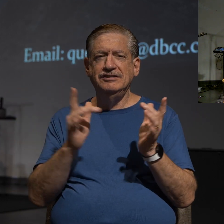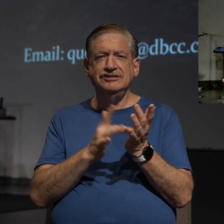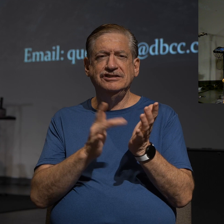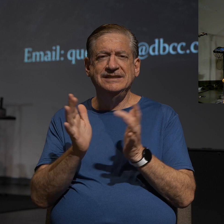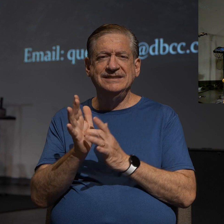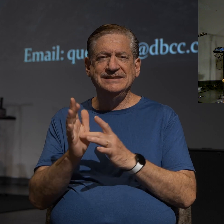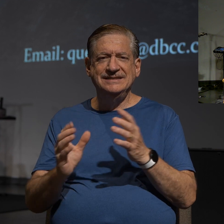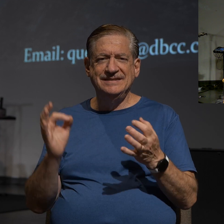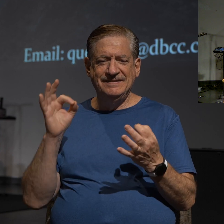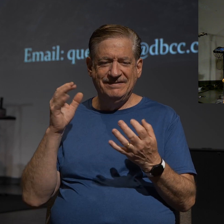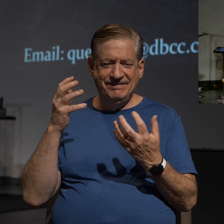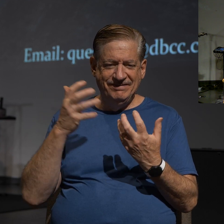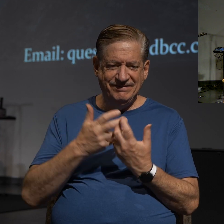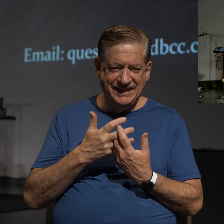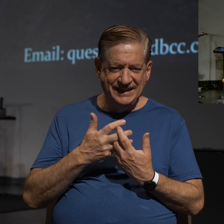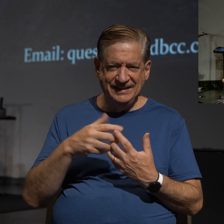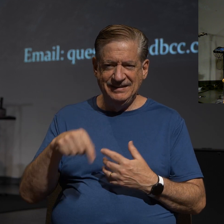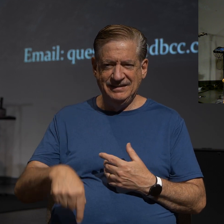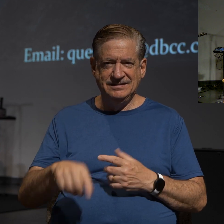cultural moment?